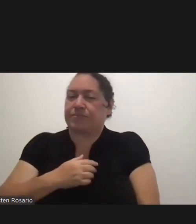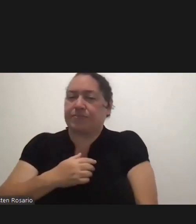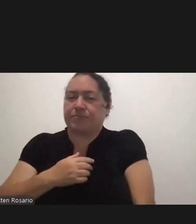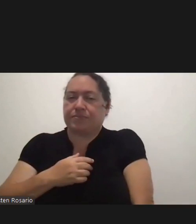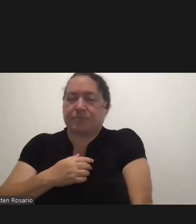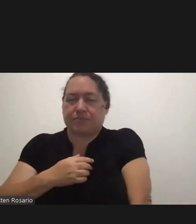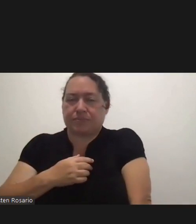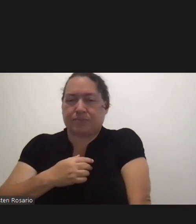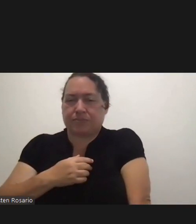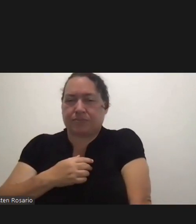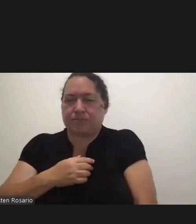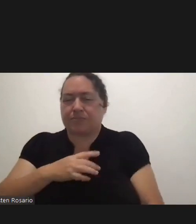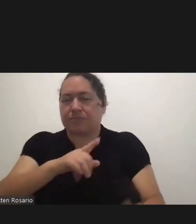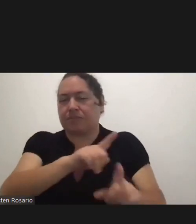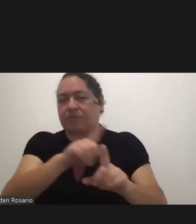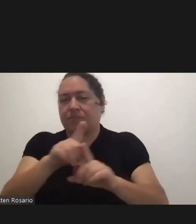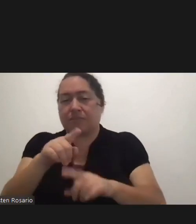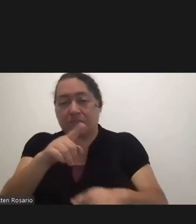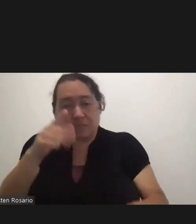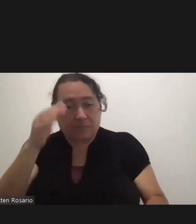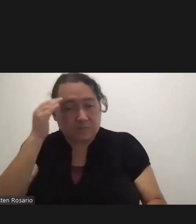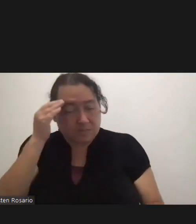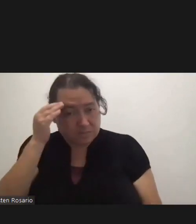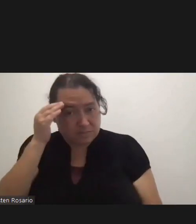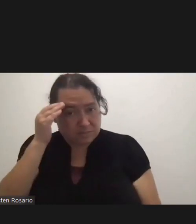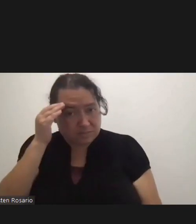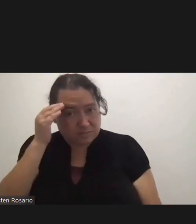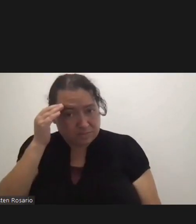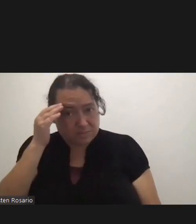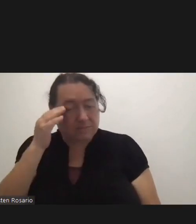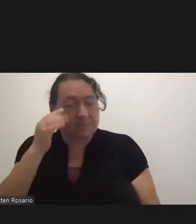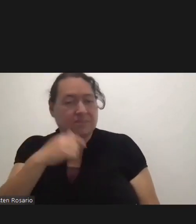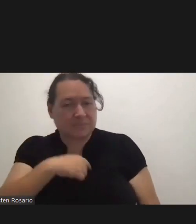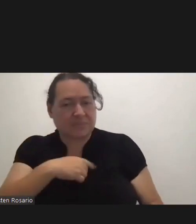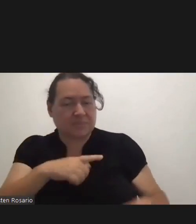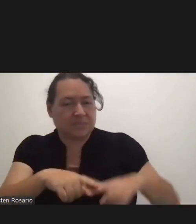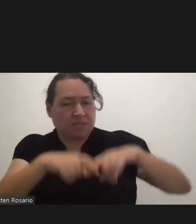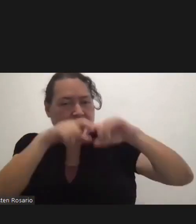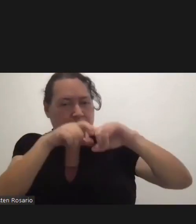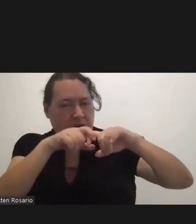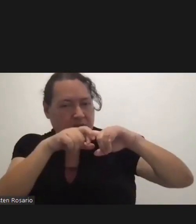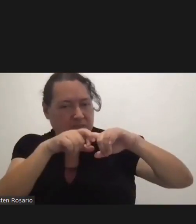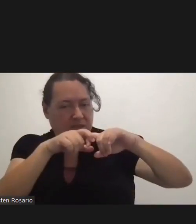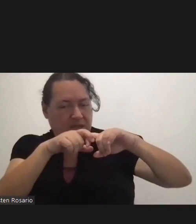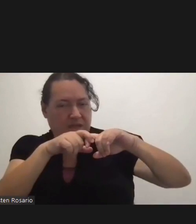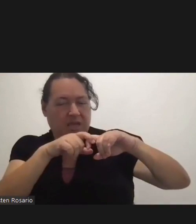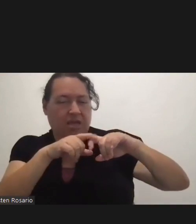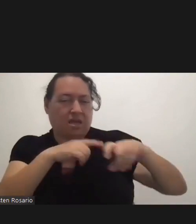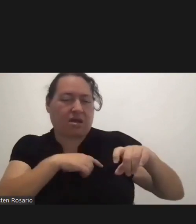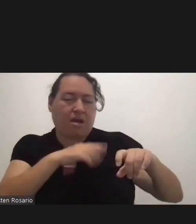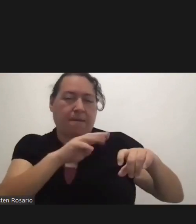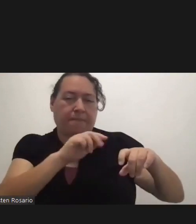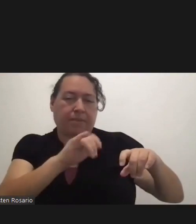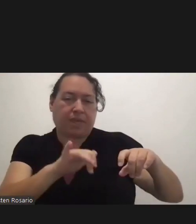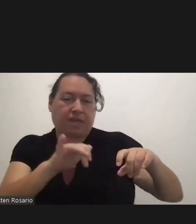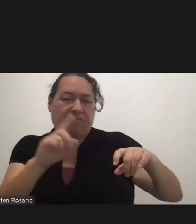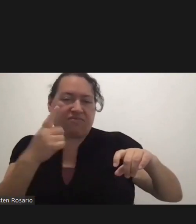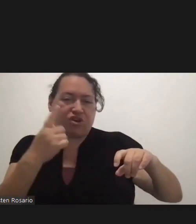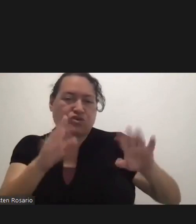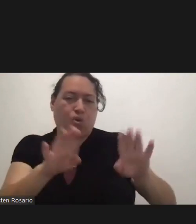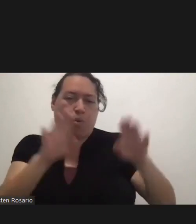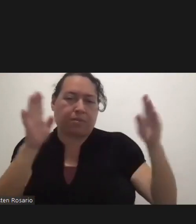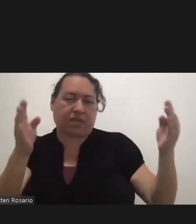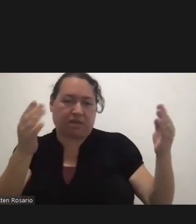As you know, I paused it. And I paused the May 1 opening because